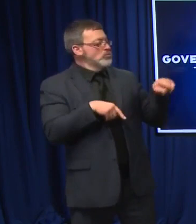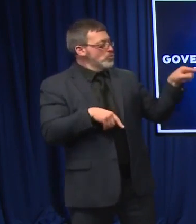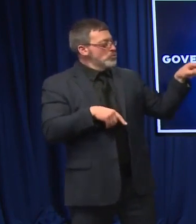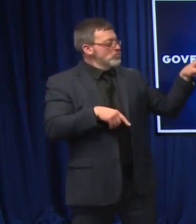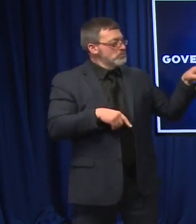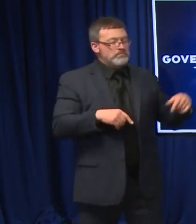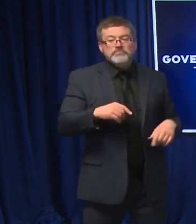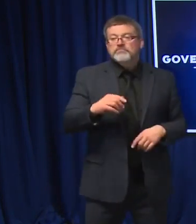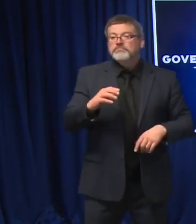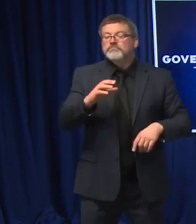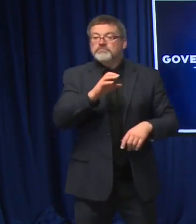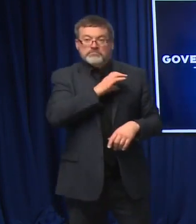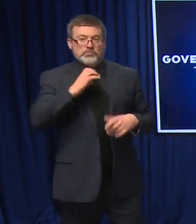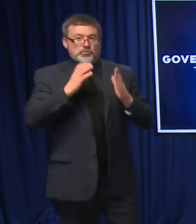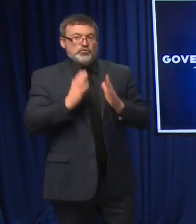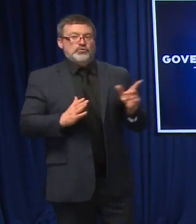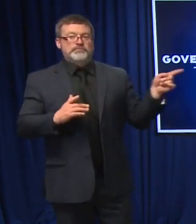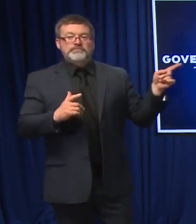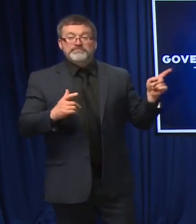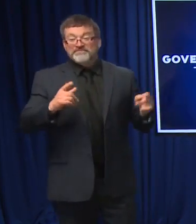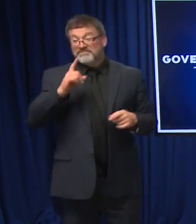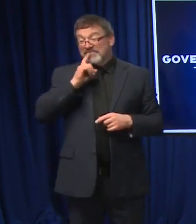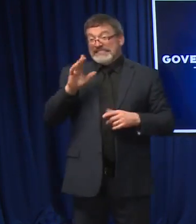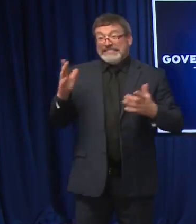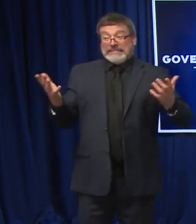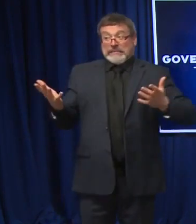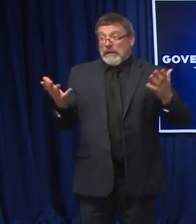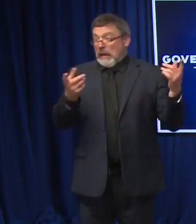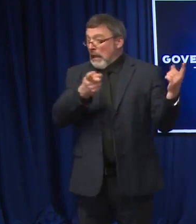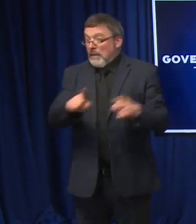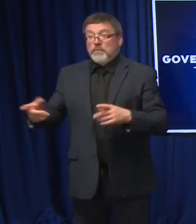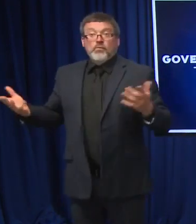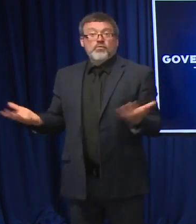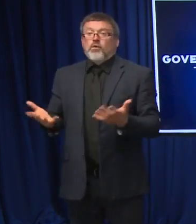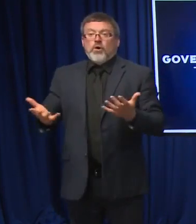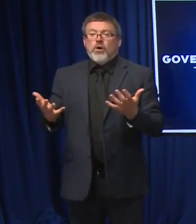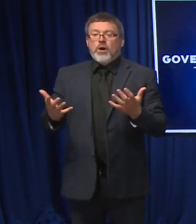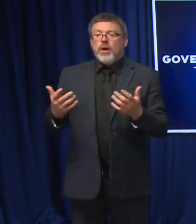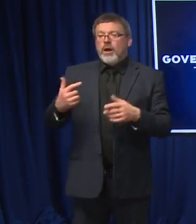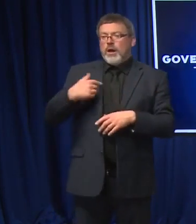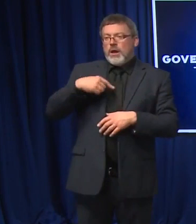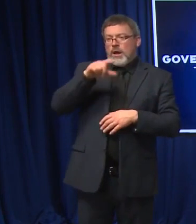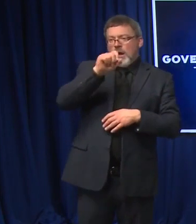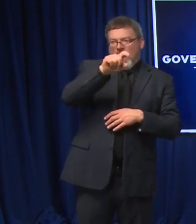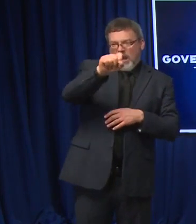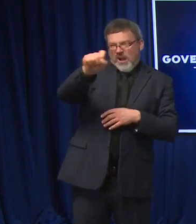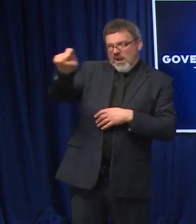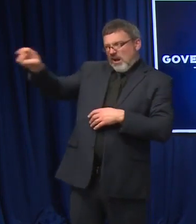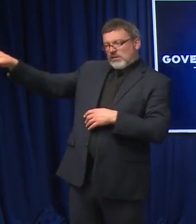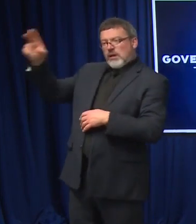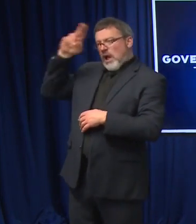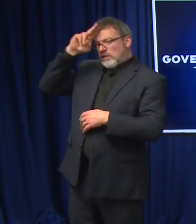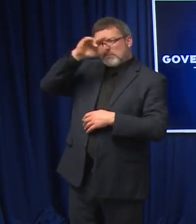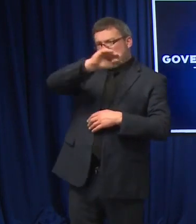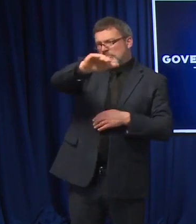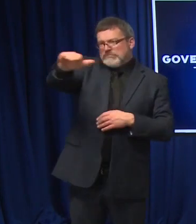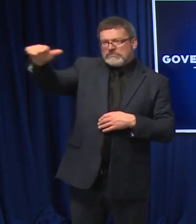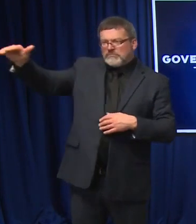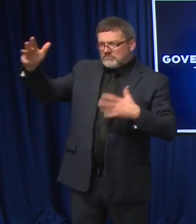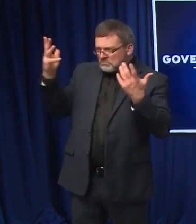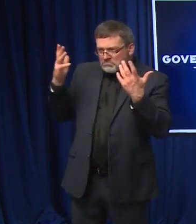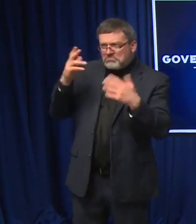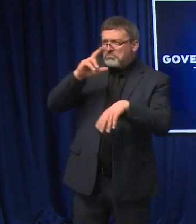So what we really have been doing is asking our health care providers what role the National Guard could play in their facilities.